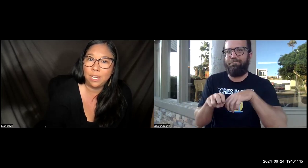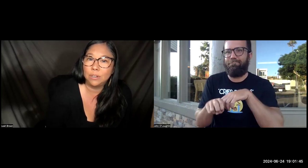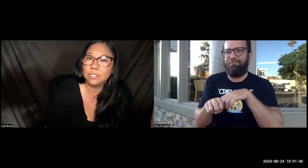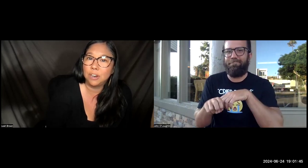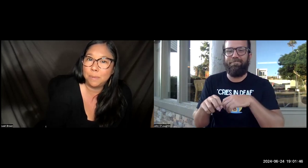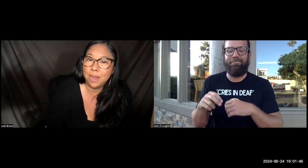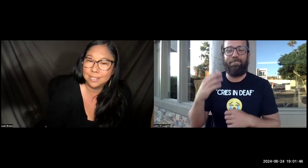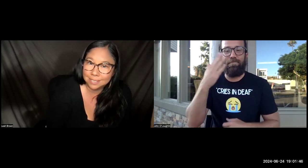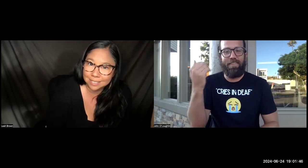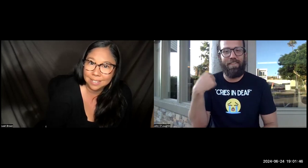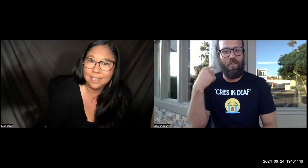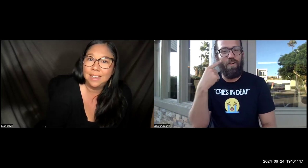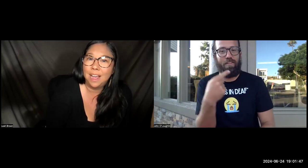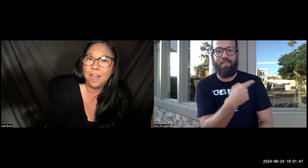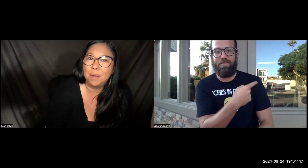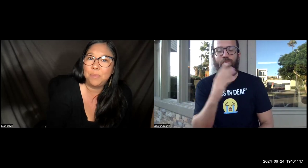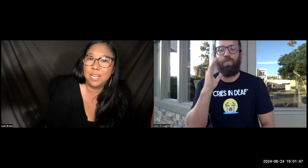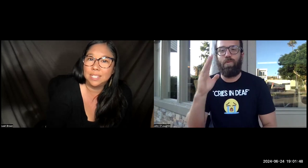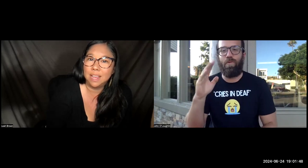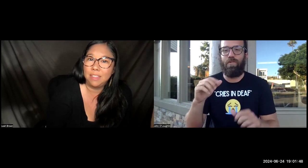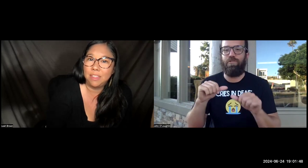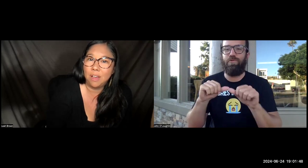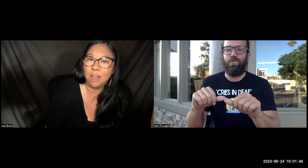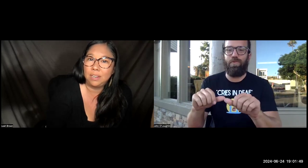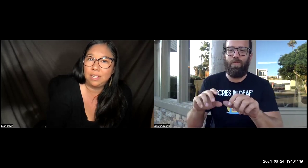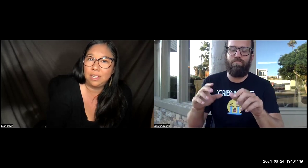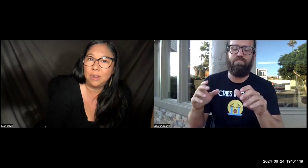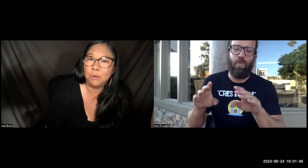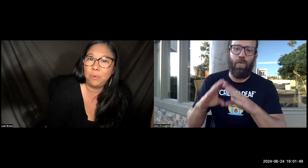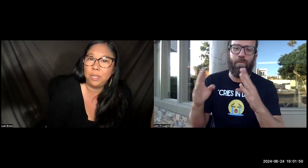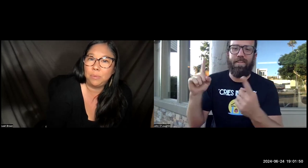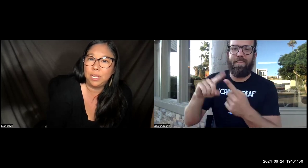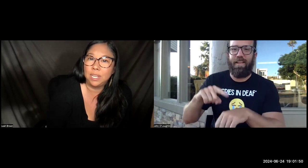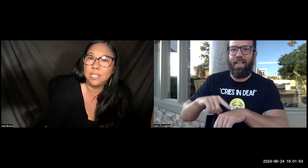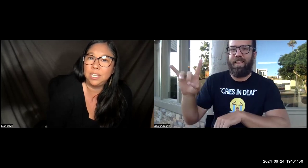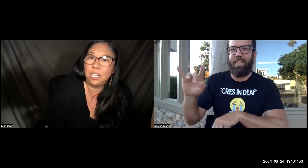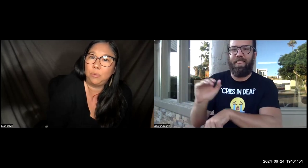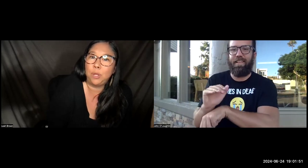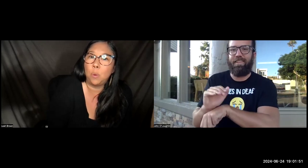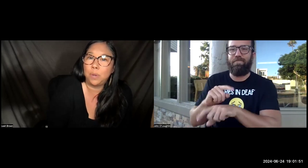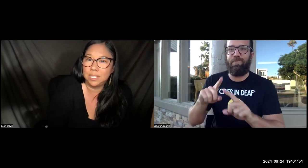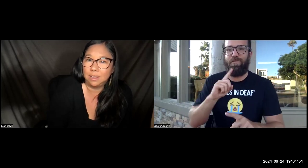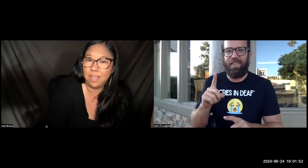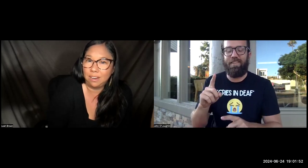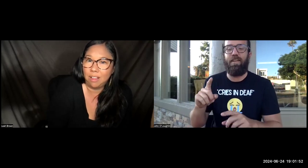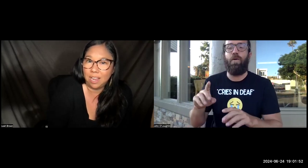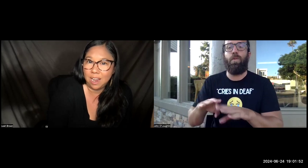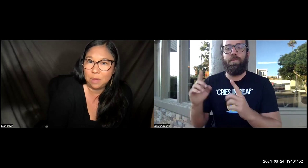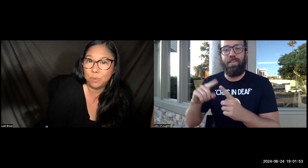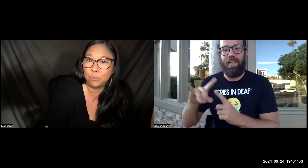near a Starbucks because I thought, you know, we could continue. It would be open until eight o'clock at night, but